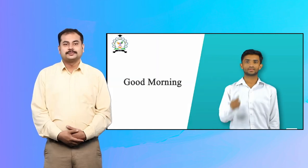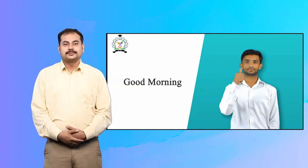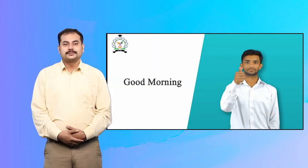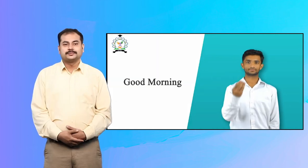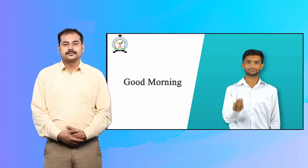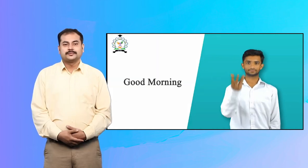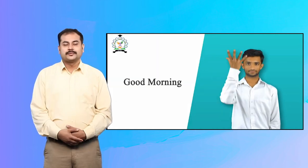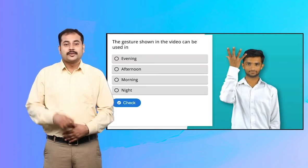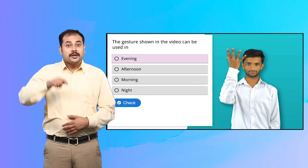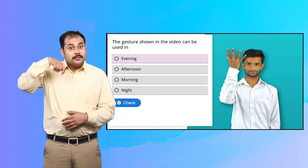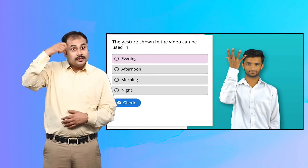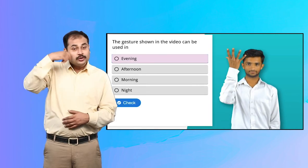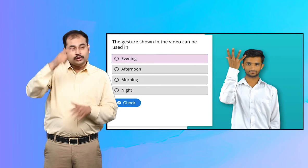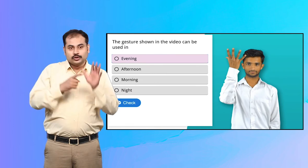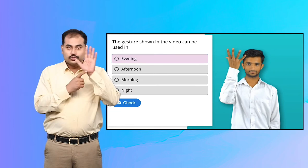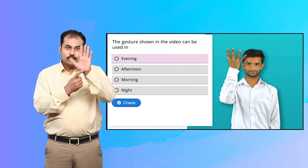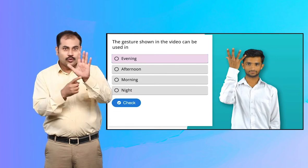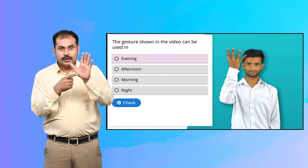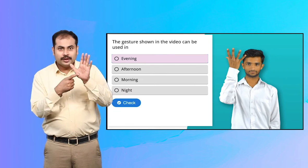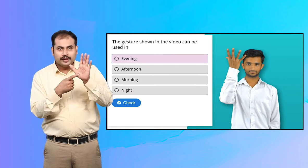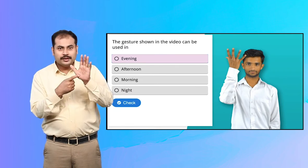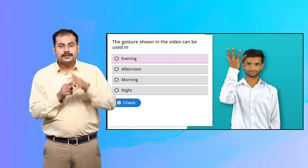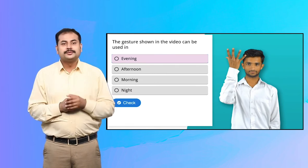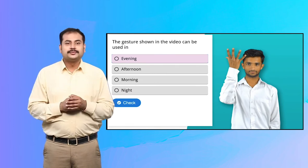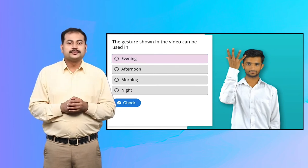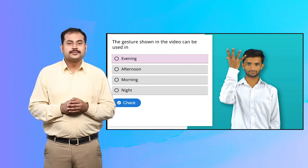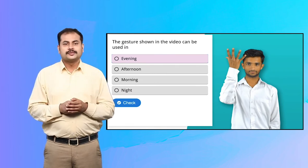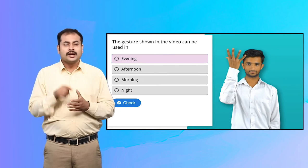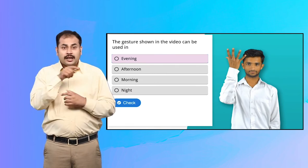7. The gesture shown in the video can be used in